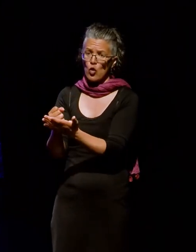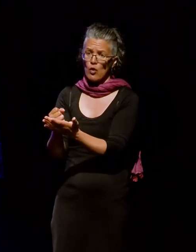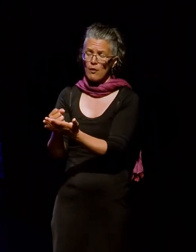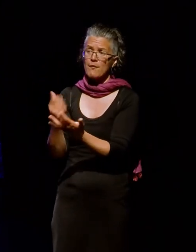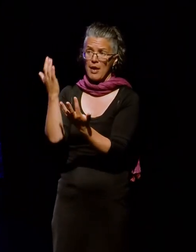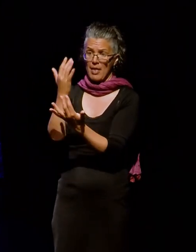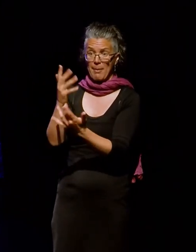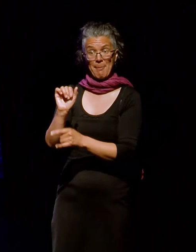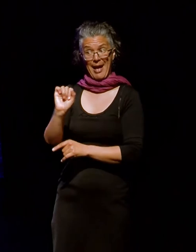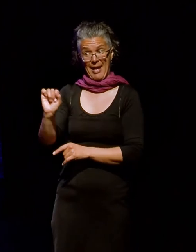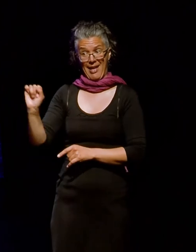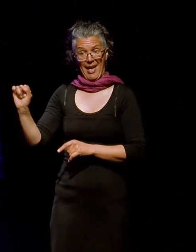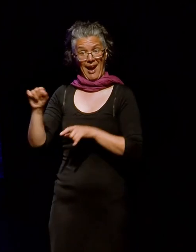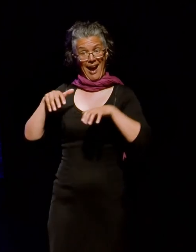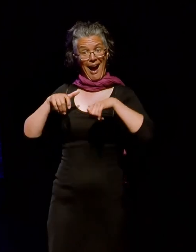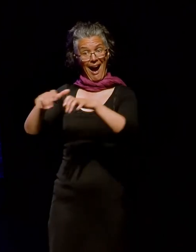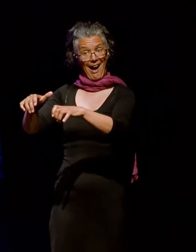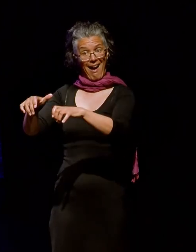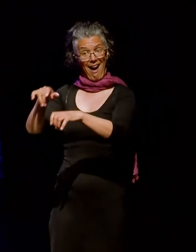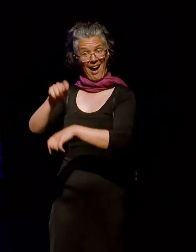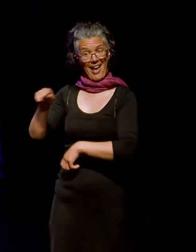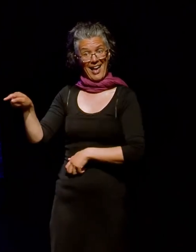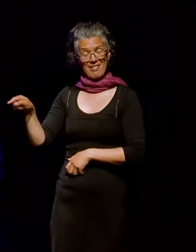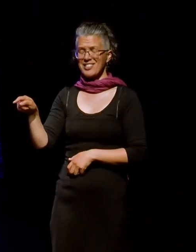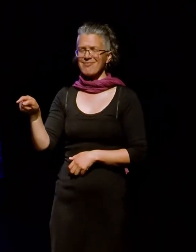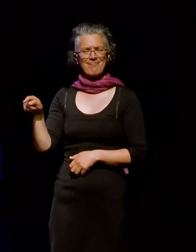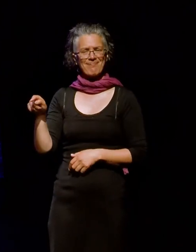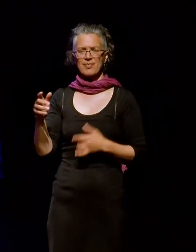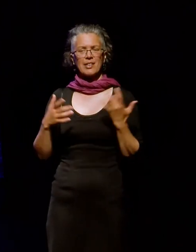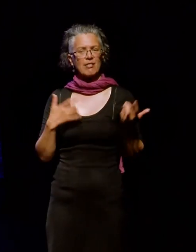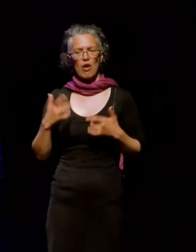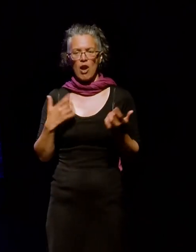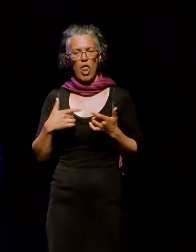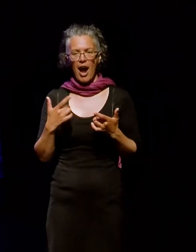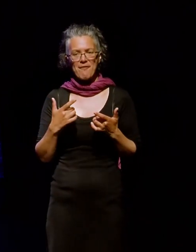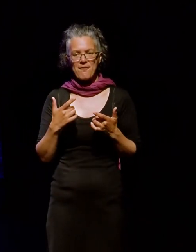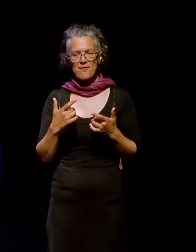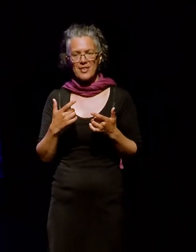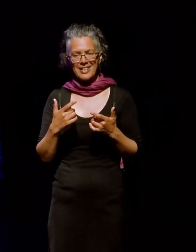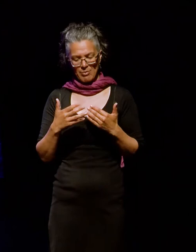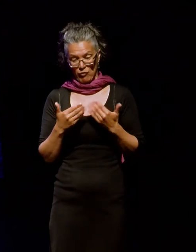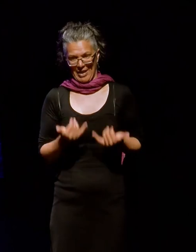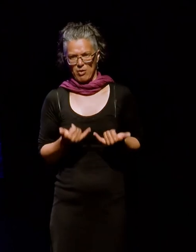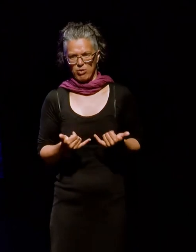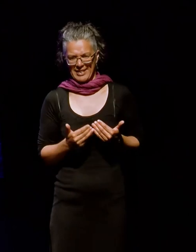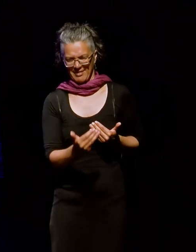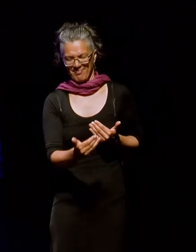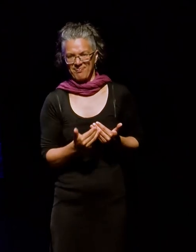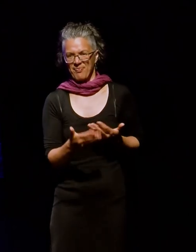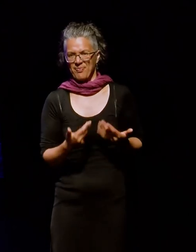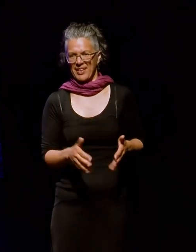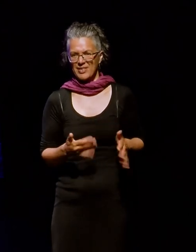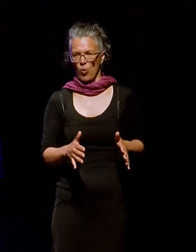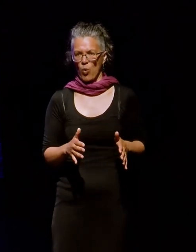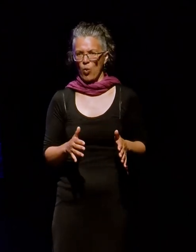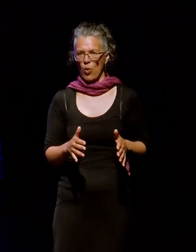groups are not really archives in the sense that they have a realistic life or ability to be preserved beyond the immediate present. But they